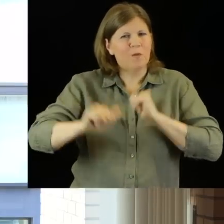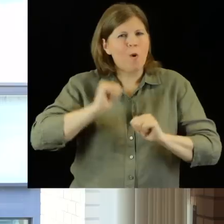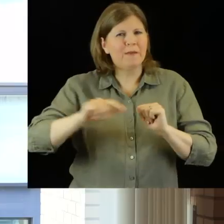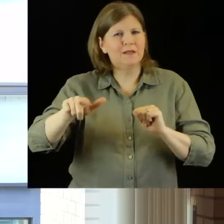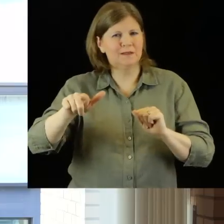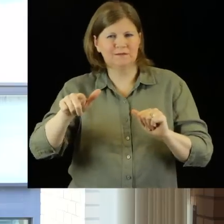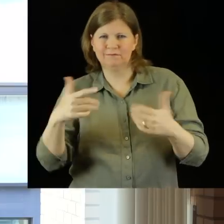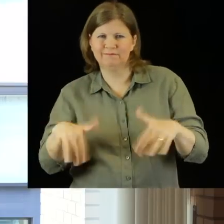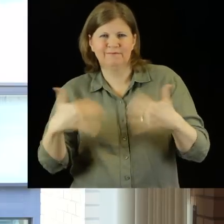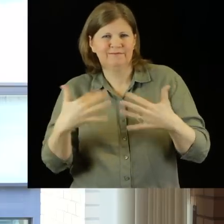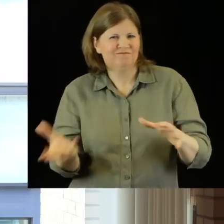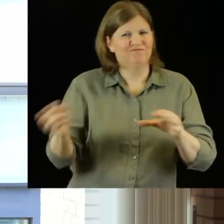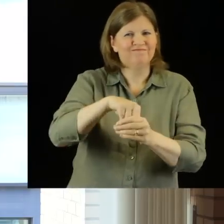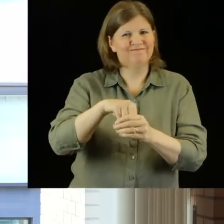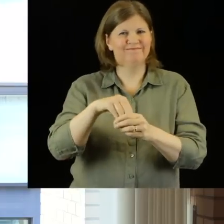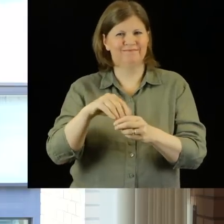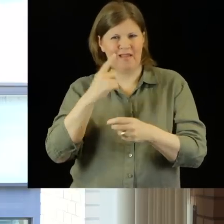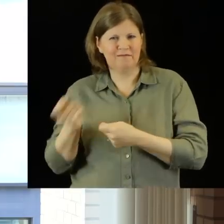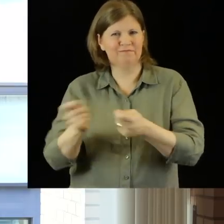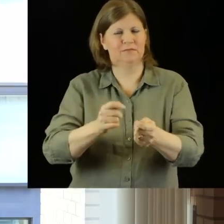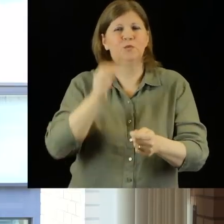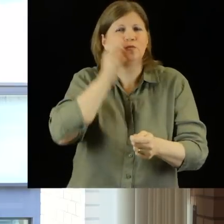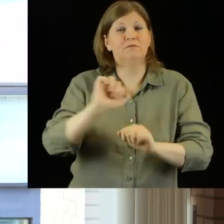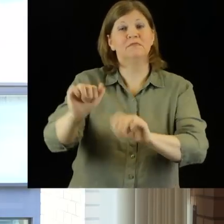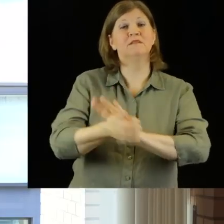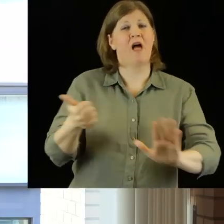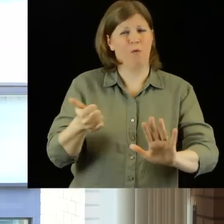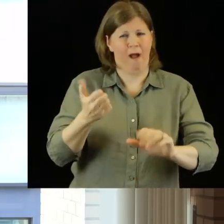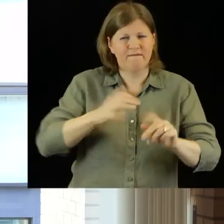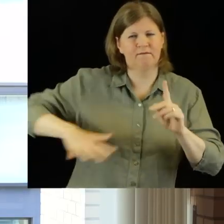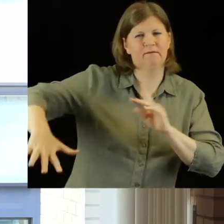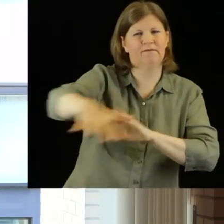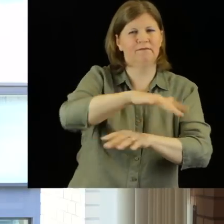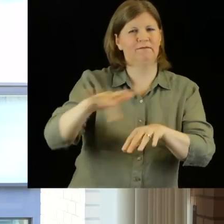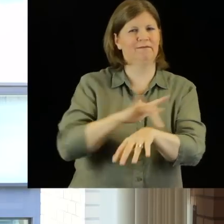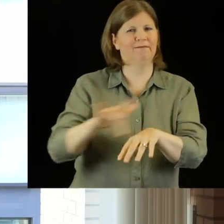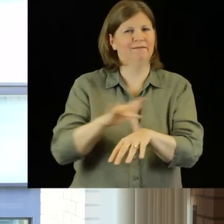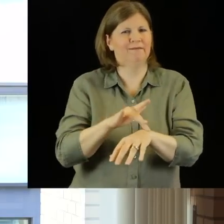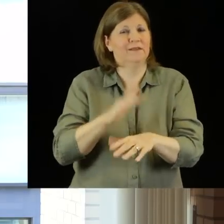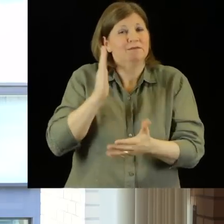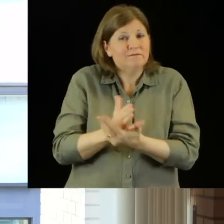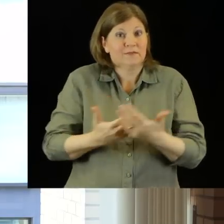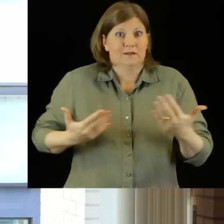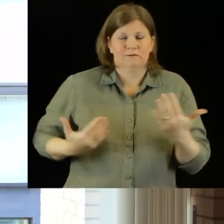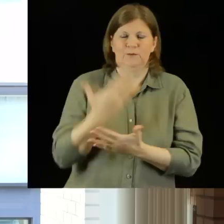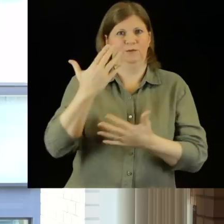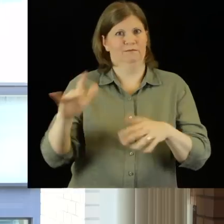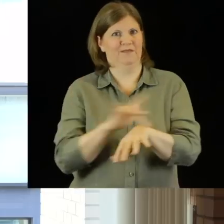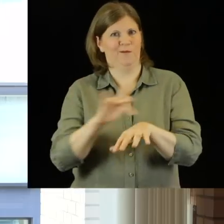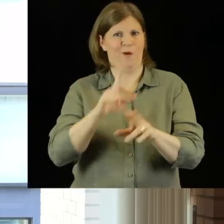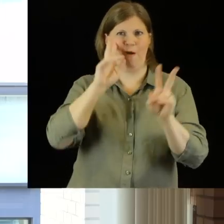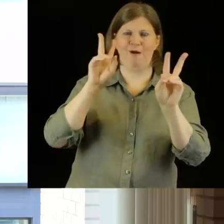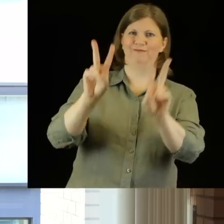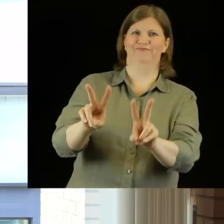performers who are deaf, who will bring not only their talent into that field of performance, but also a new